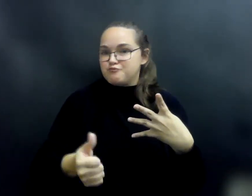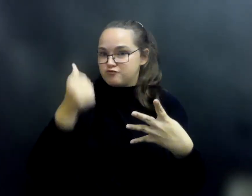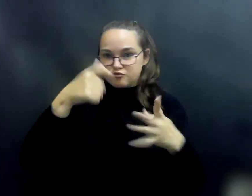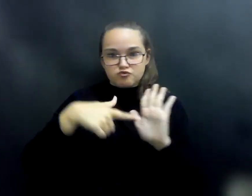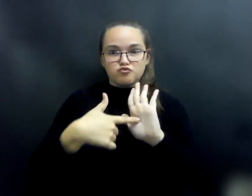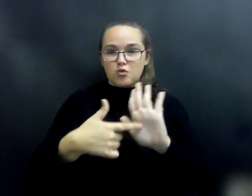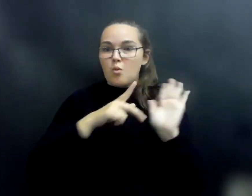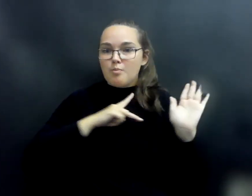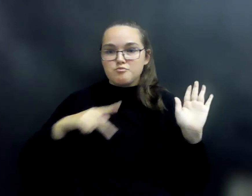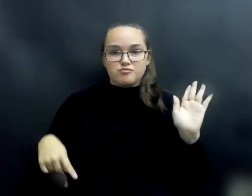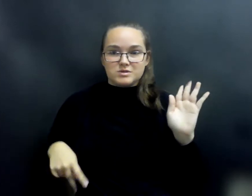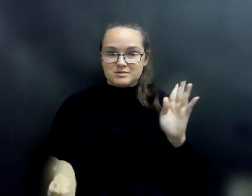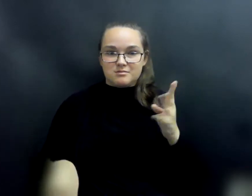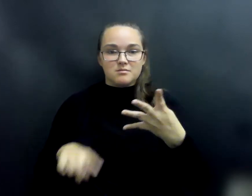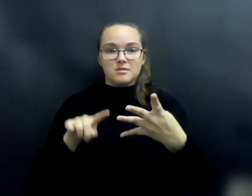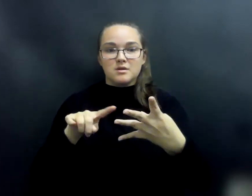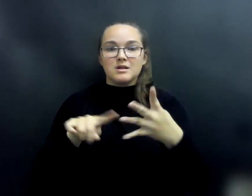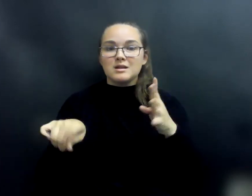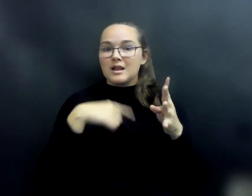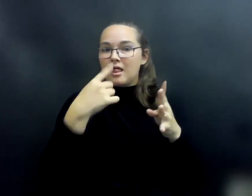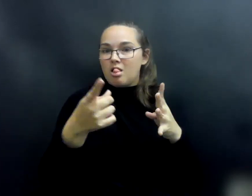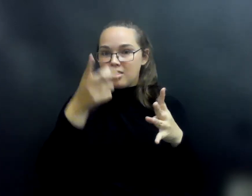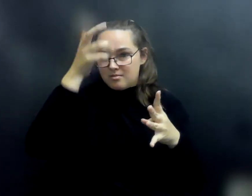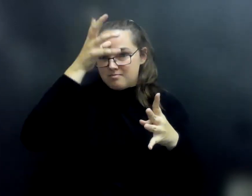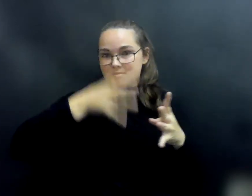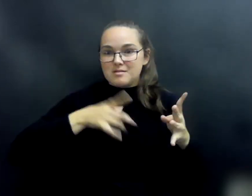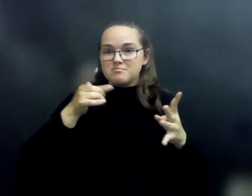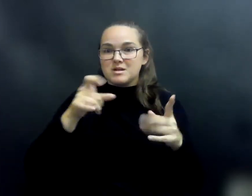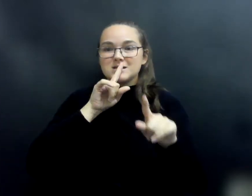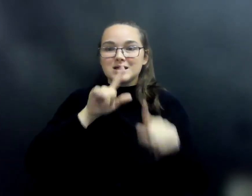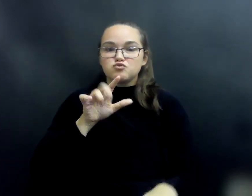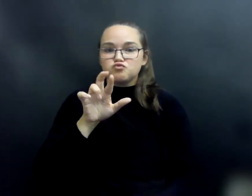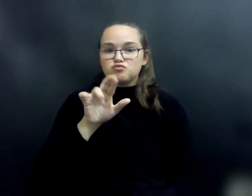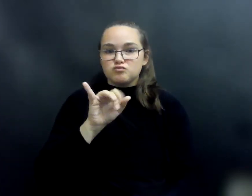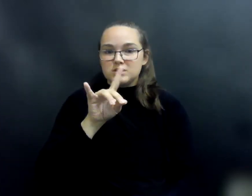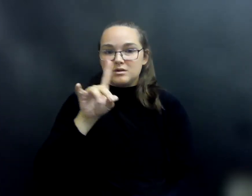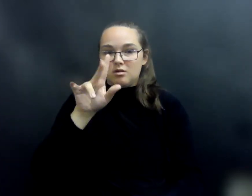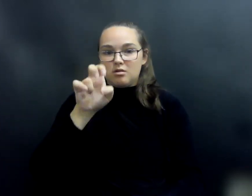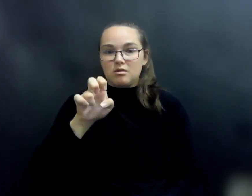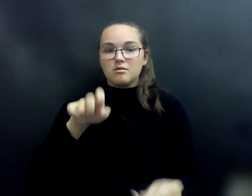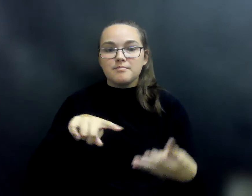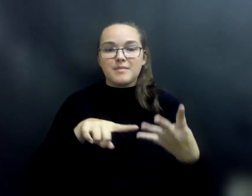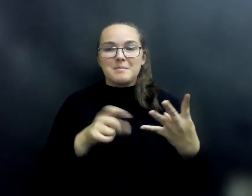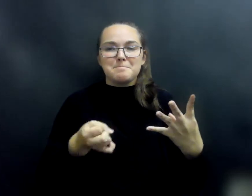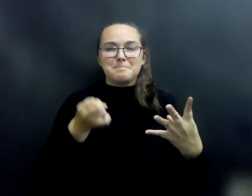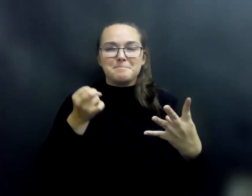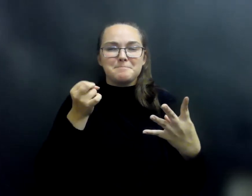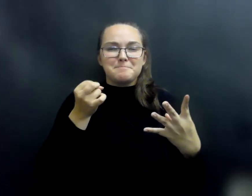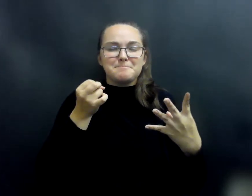C, tells the men they must answer a riddle. D, bets that the men will not be able to keep the princess.